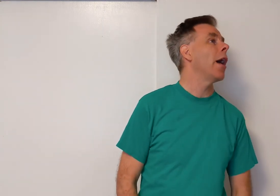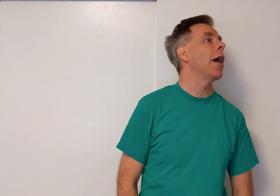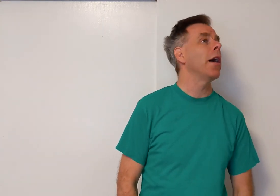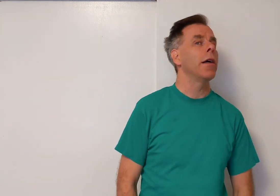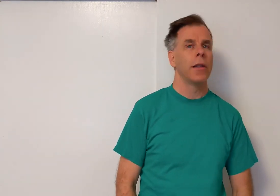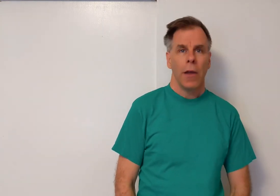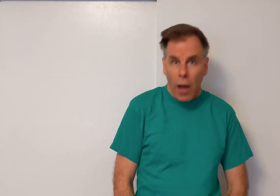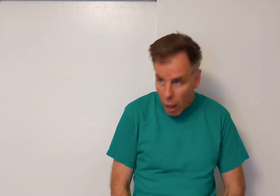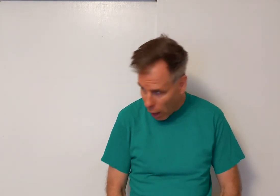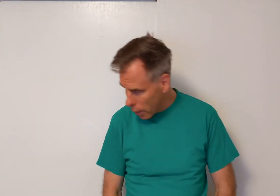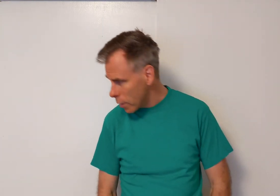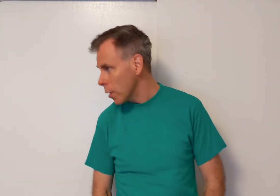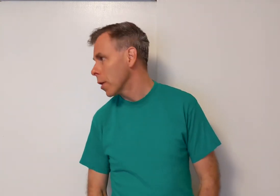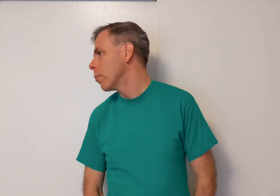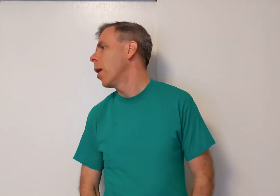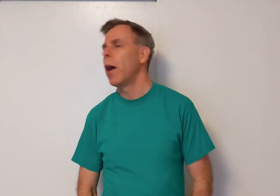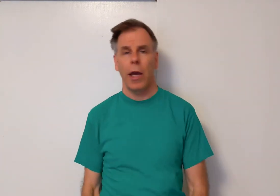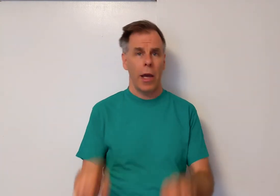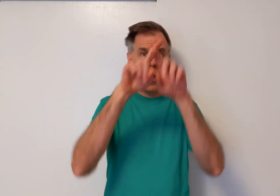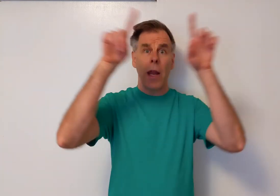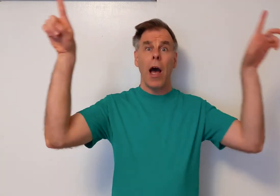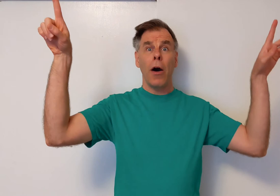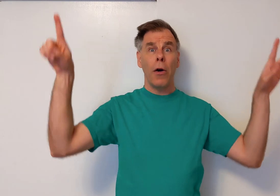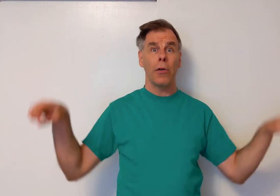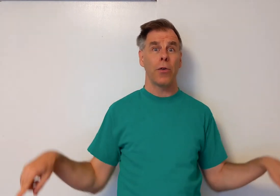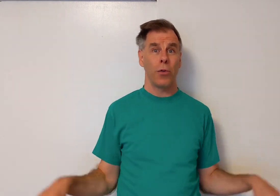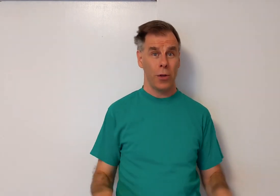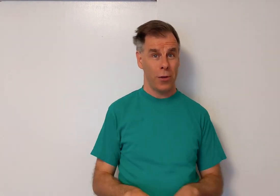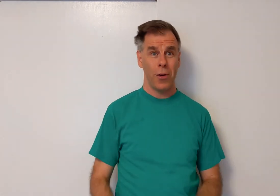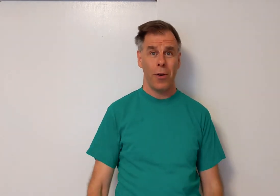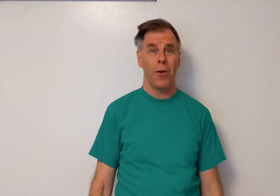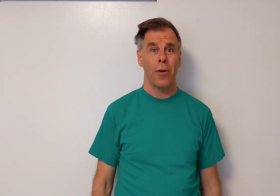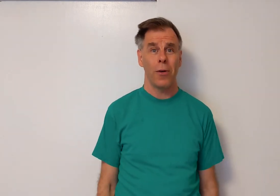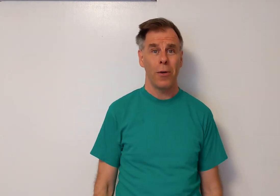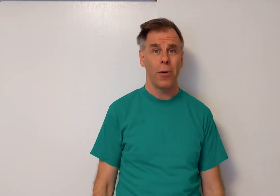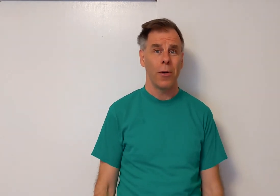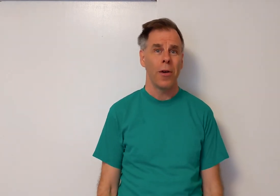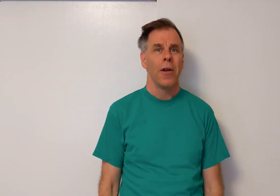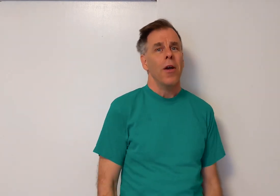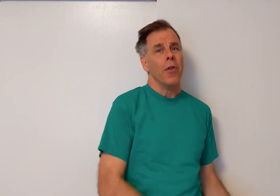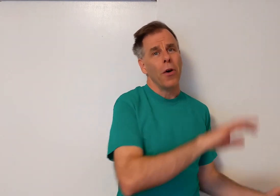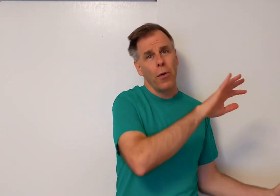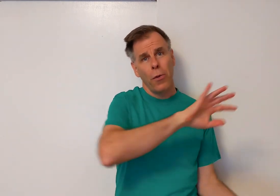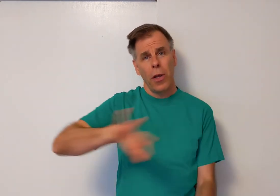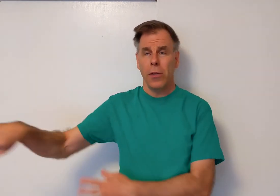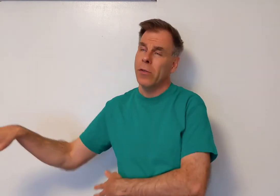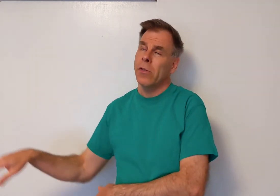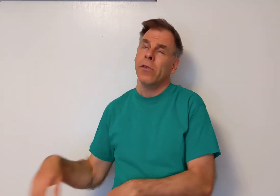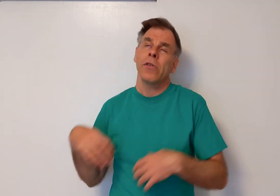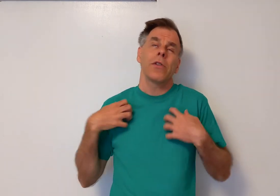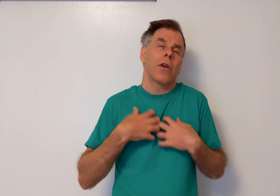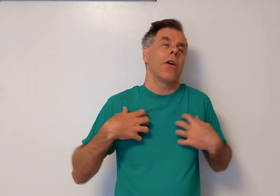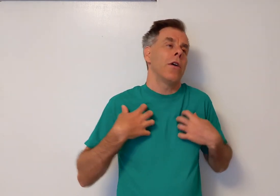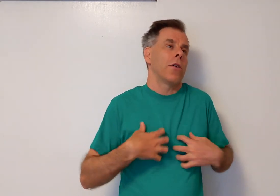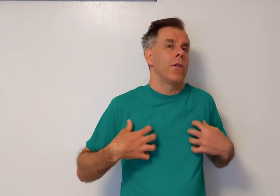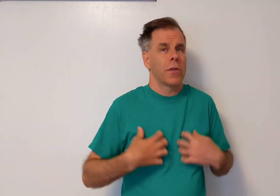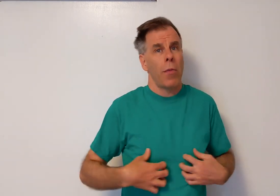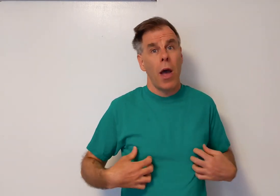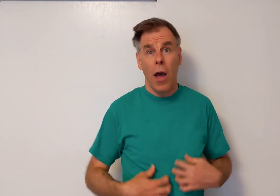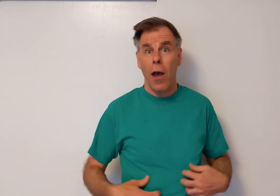head. I stick my head out the window. The wind curls my